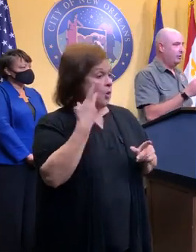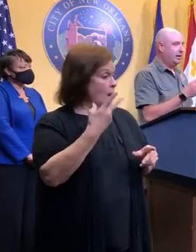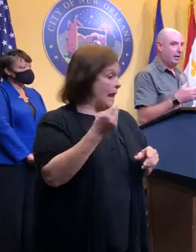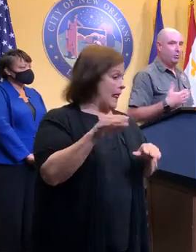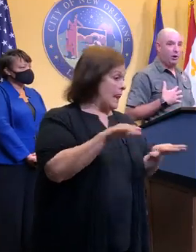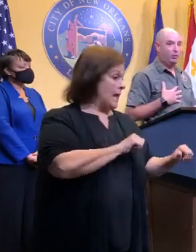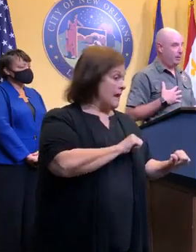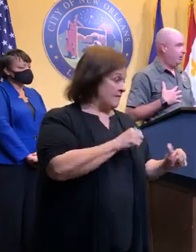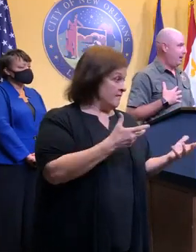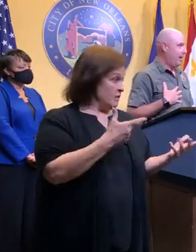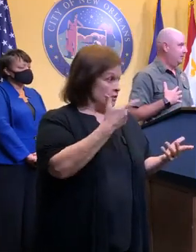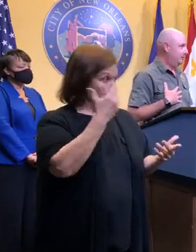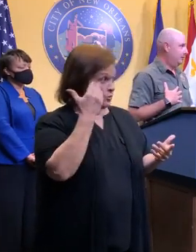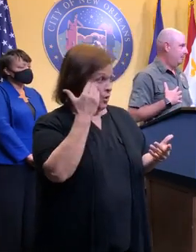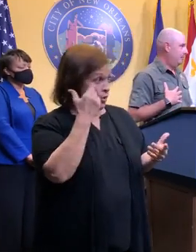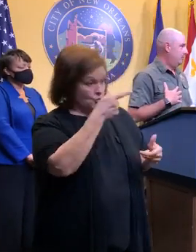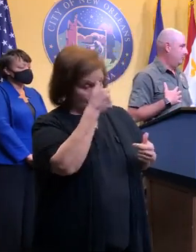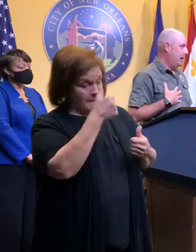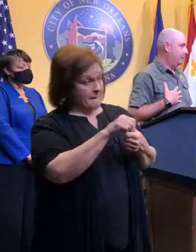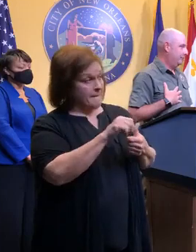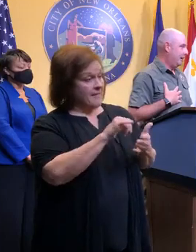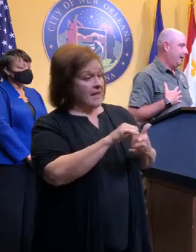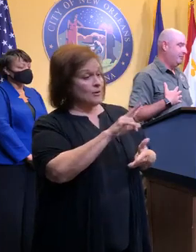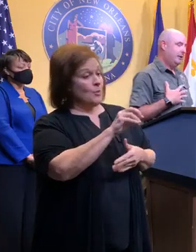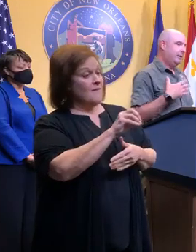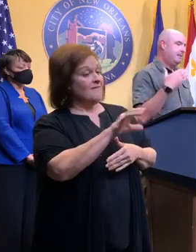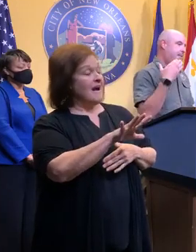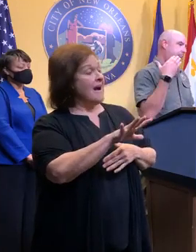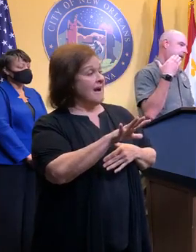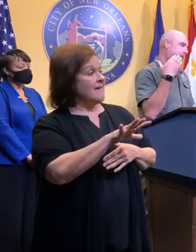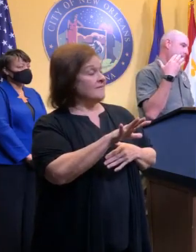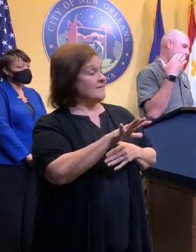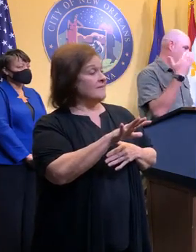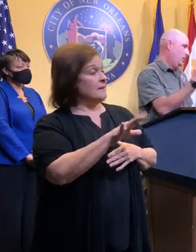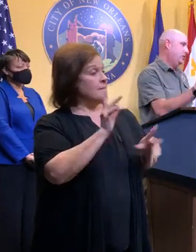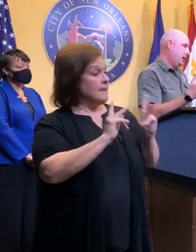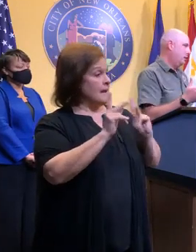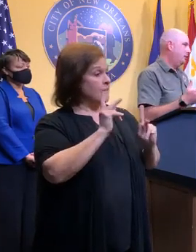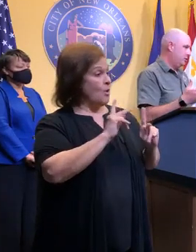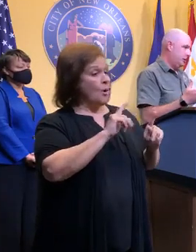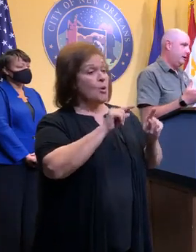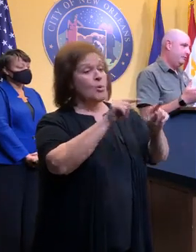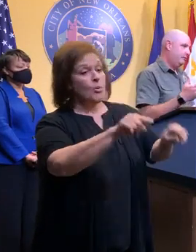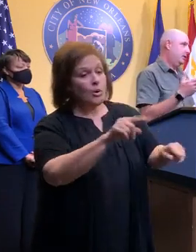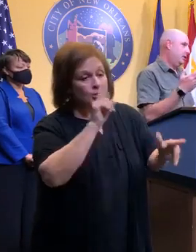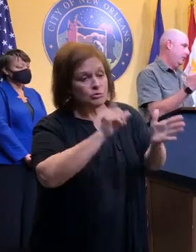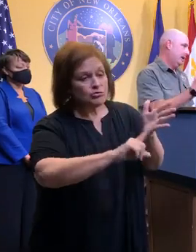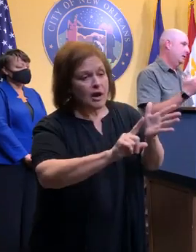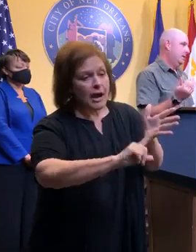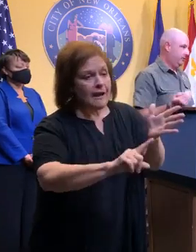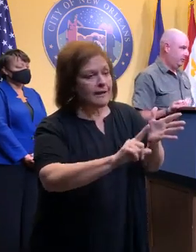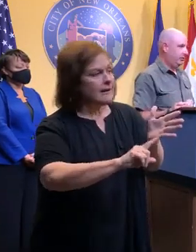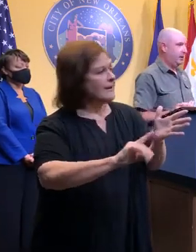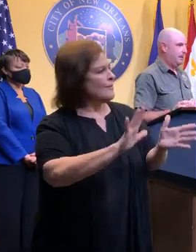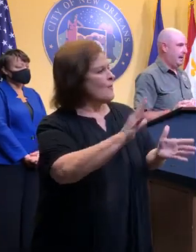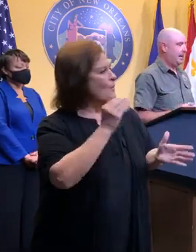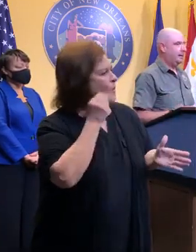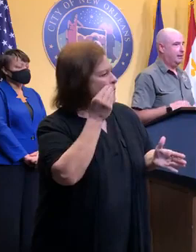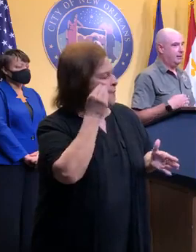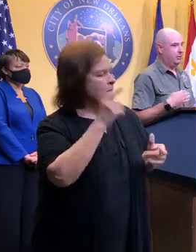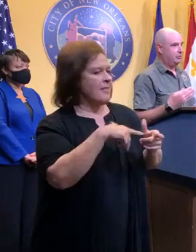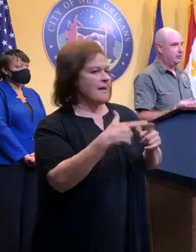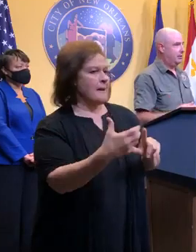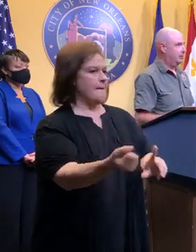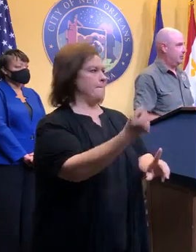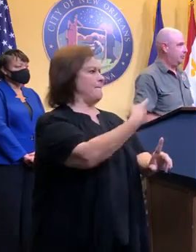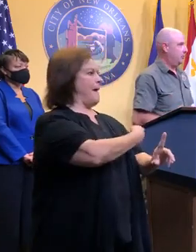going on right now. And we all remember that from 2005. People are going and checking on their stuff on a regular basis and coming